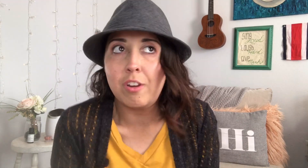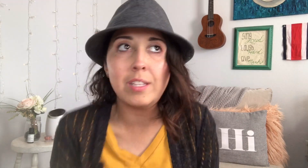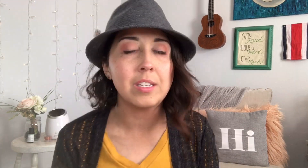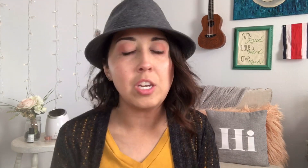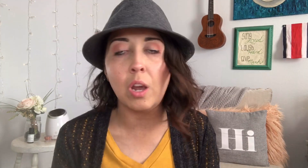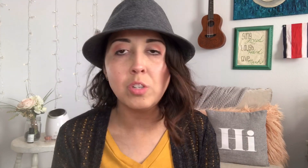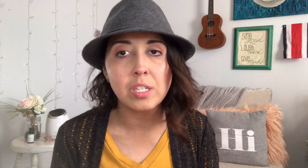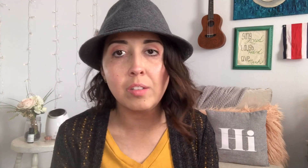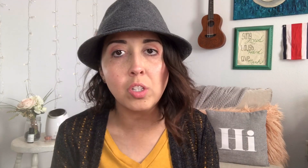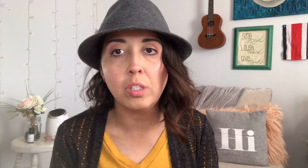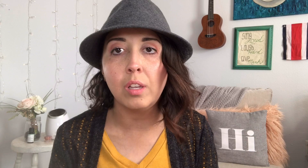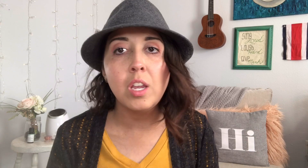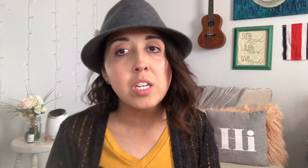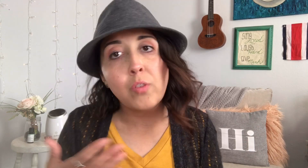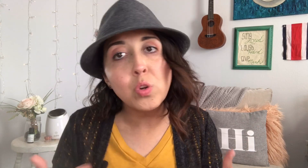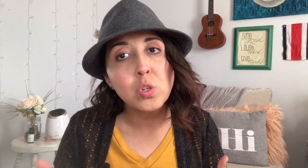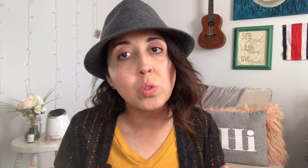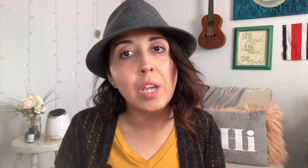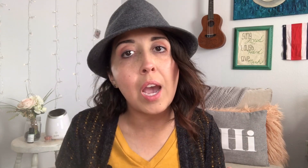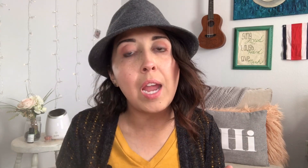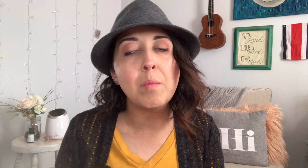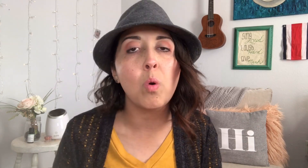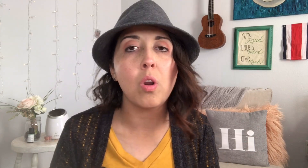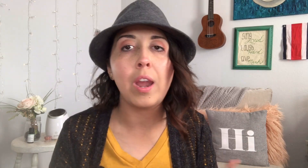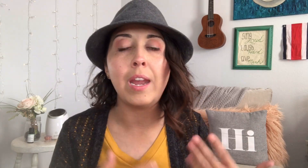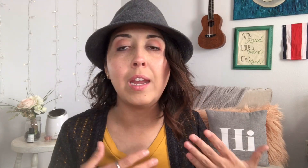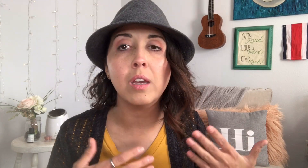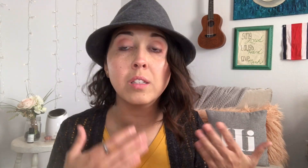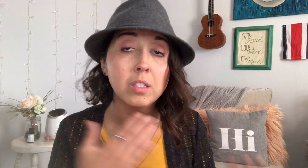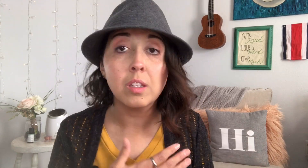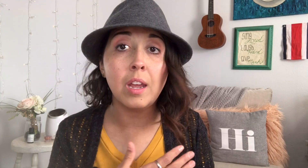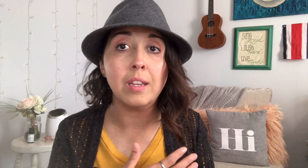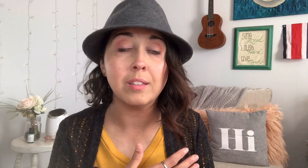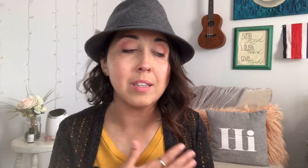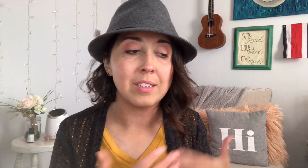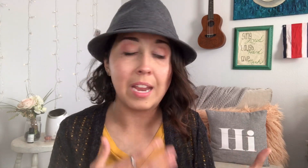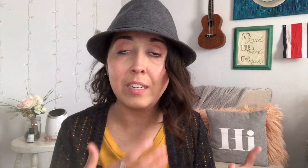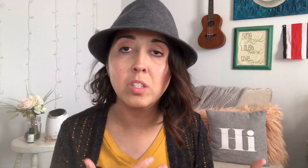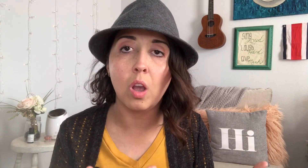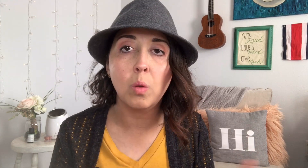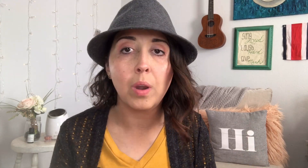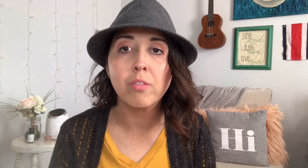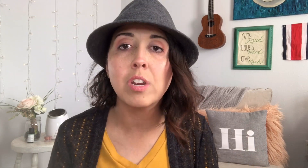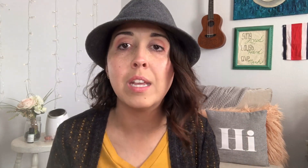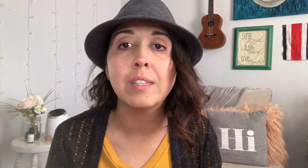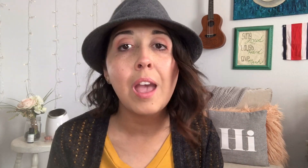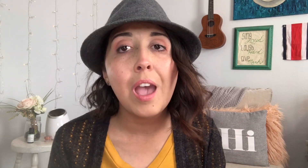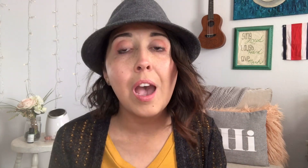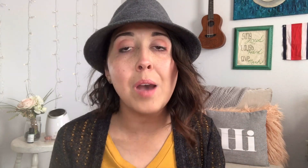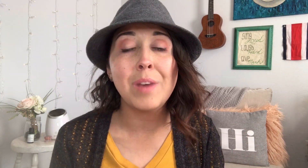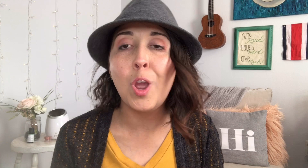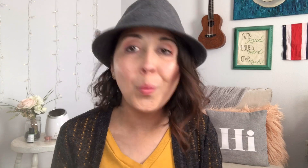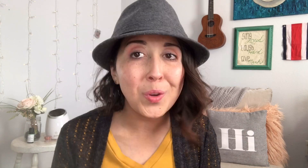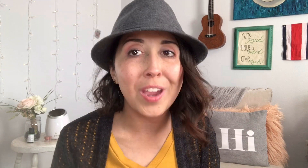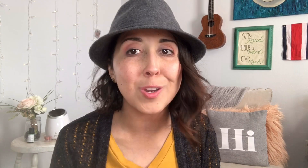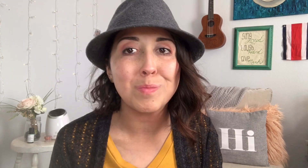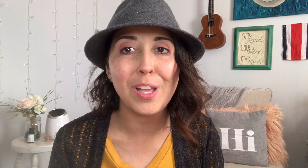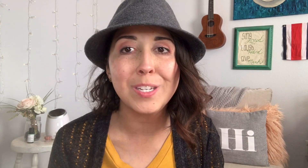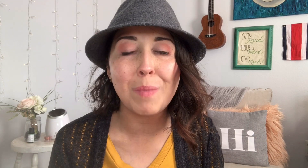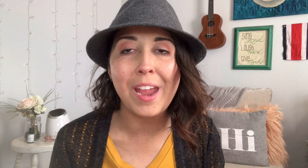it's you know just a little devotional time or a assigned song whatever it is I hope you guys are blessed by